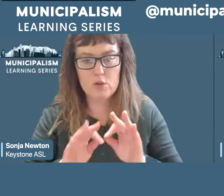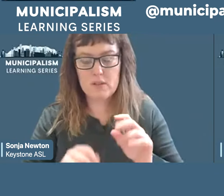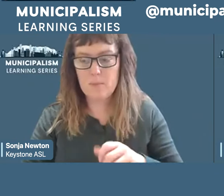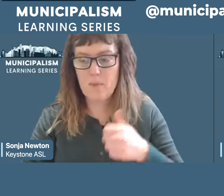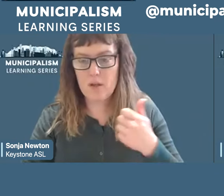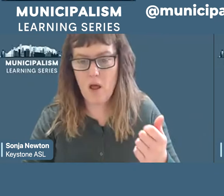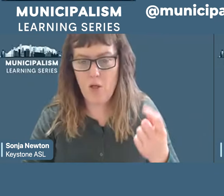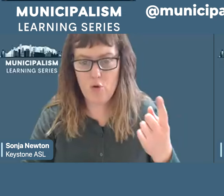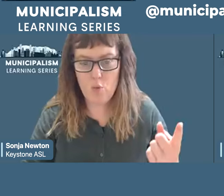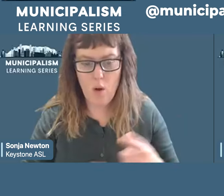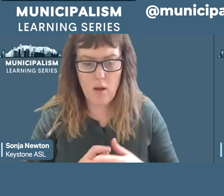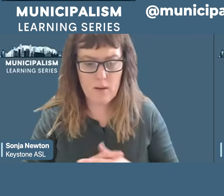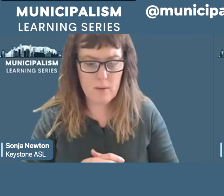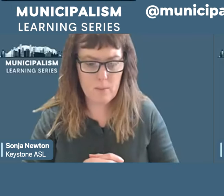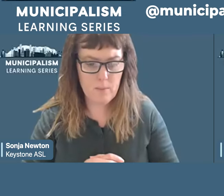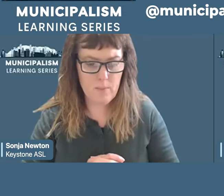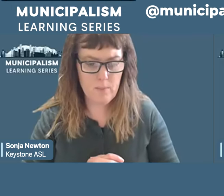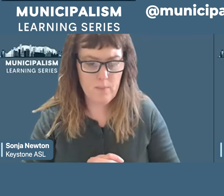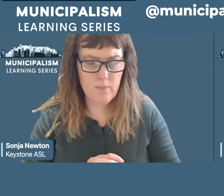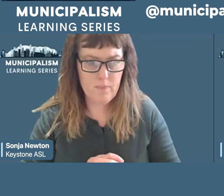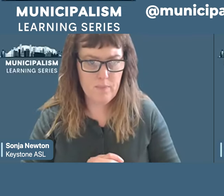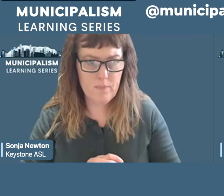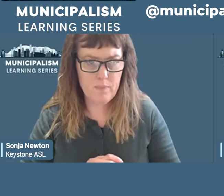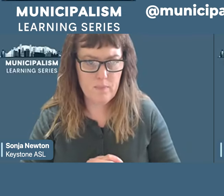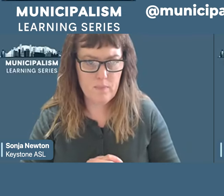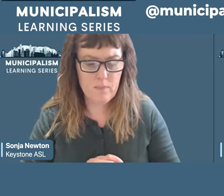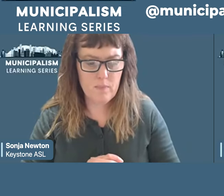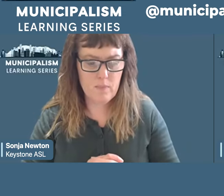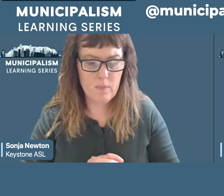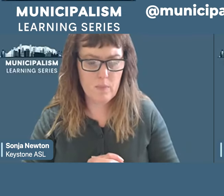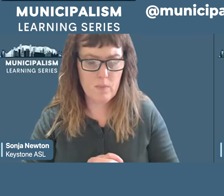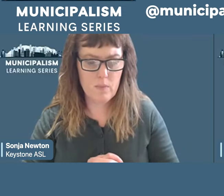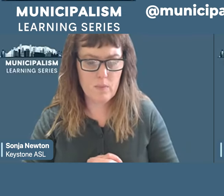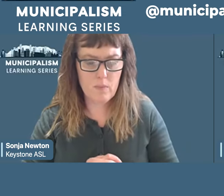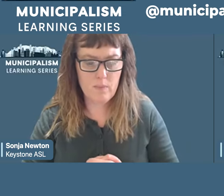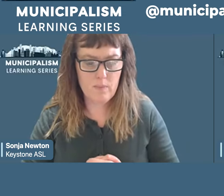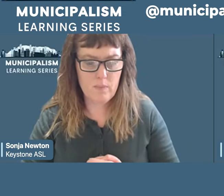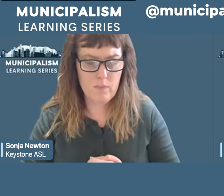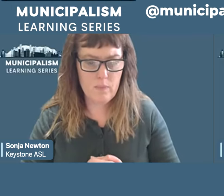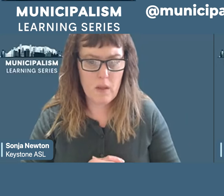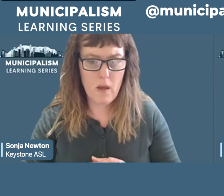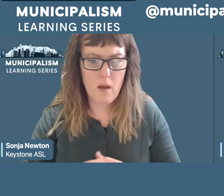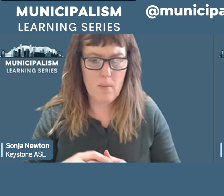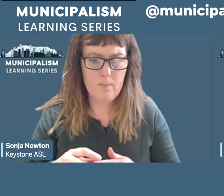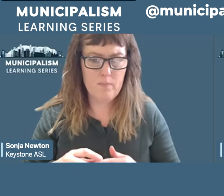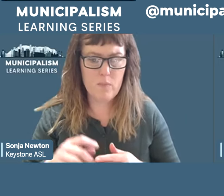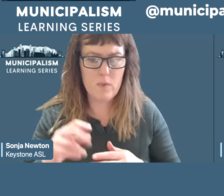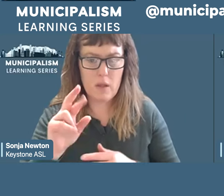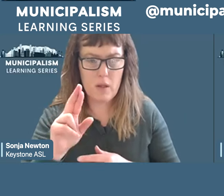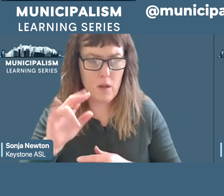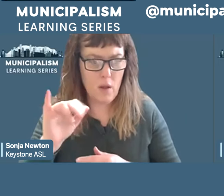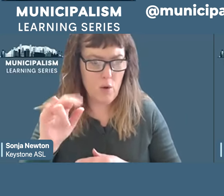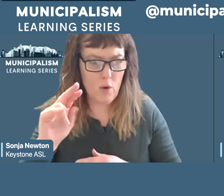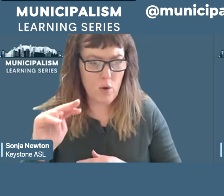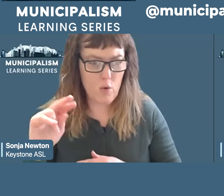the rain control we were able to pass rain control after 10 years of none of the cities in